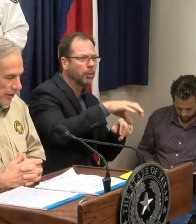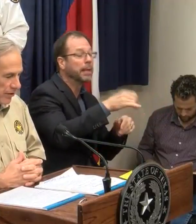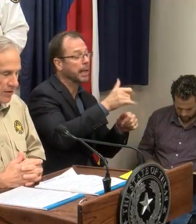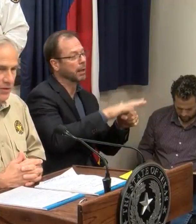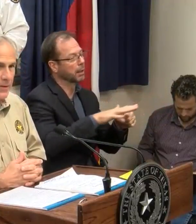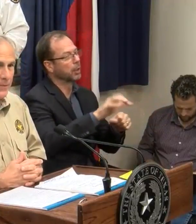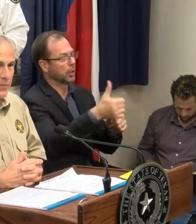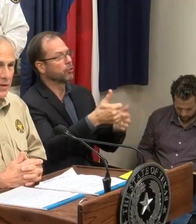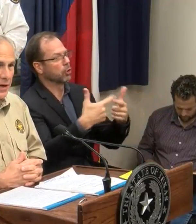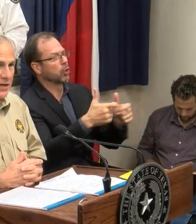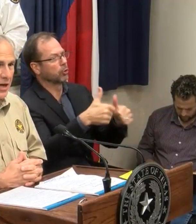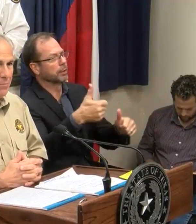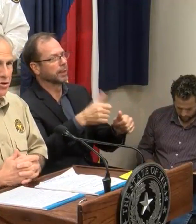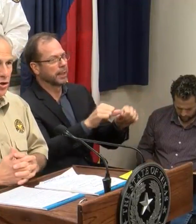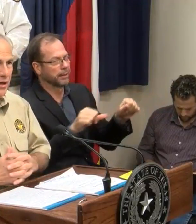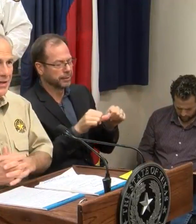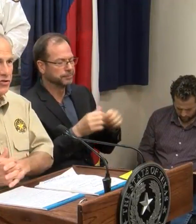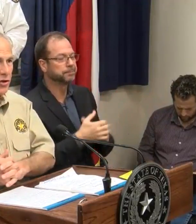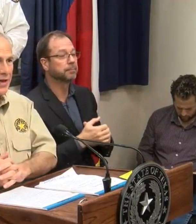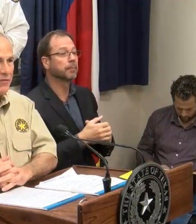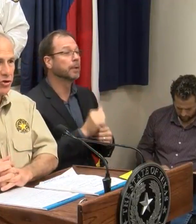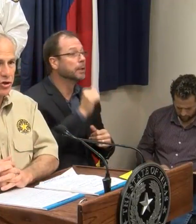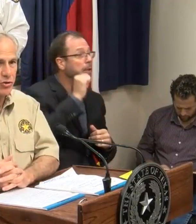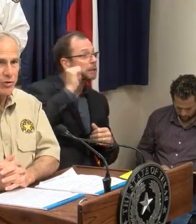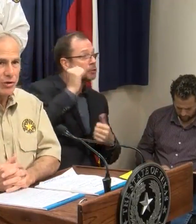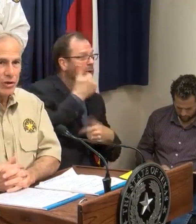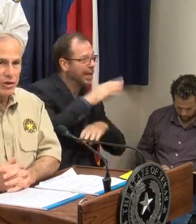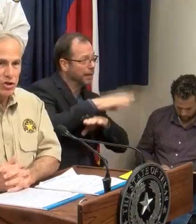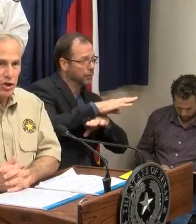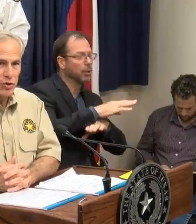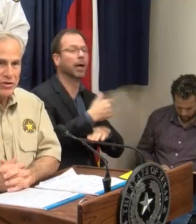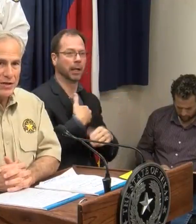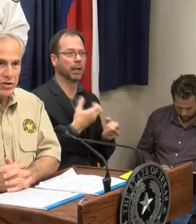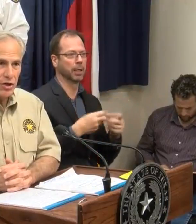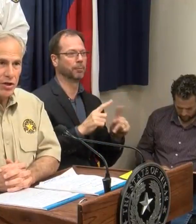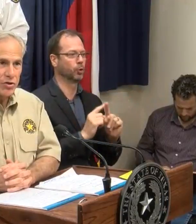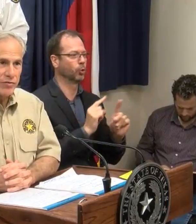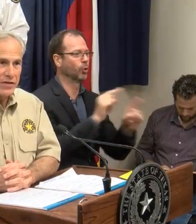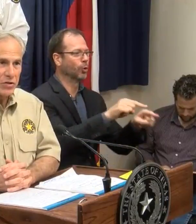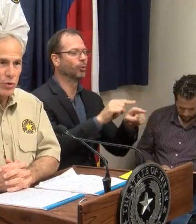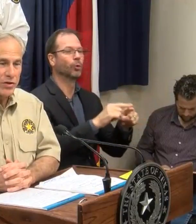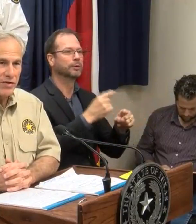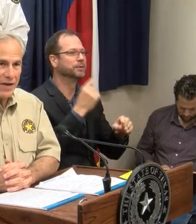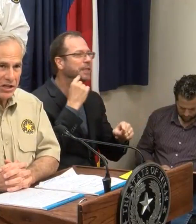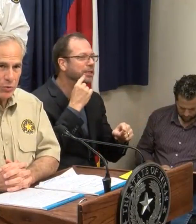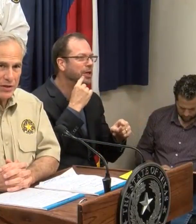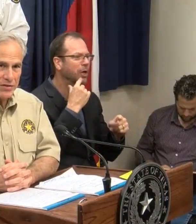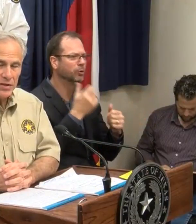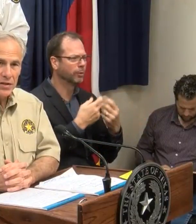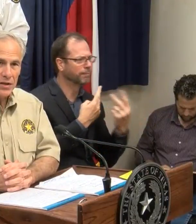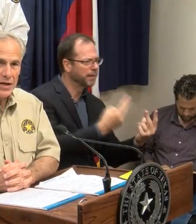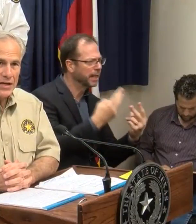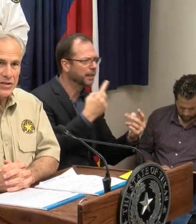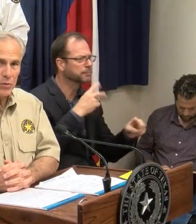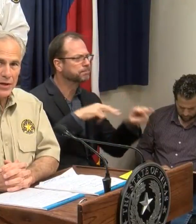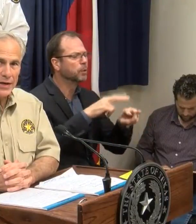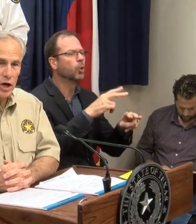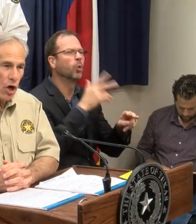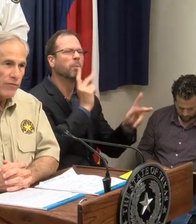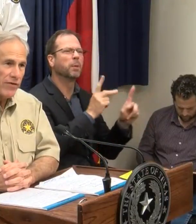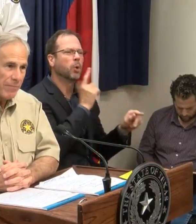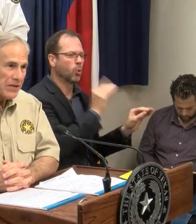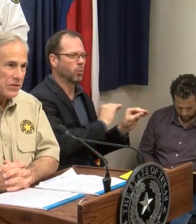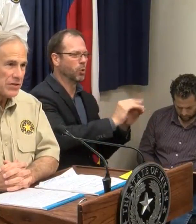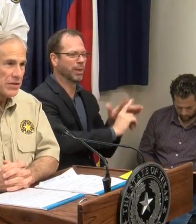some larger areas. I had the opportunity yesterday afternoon to go to San Antonio to visit with evacuees as they were